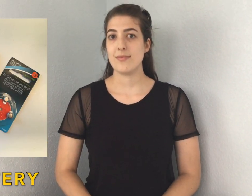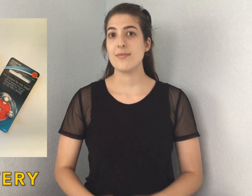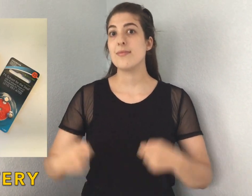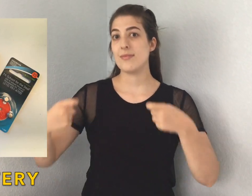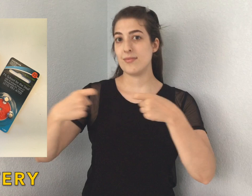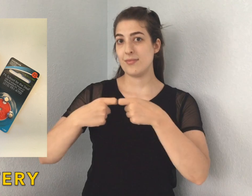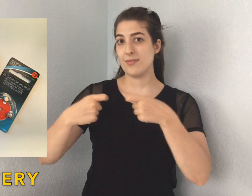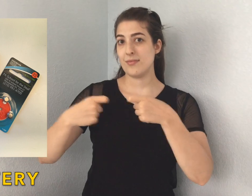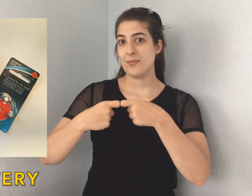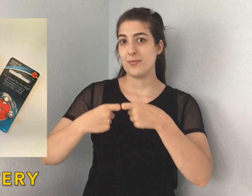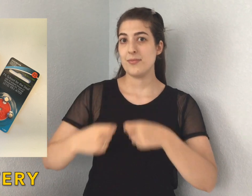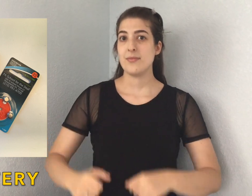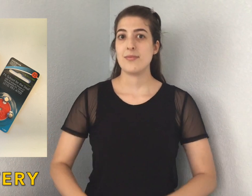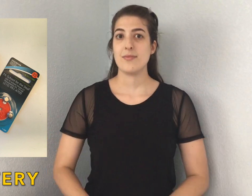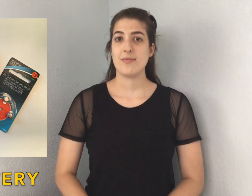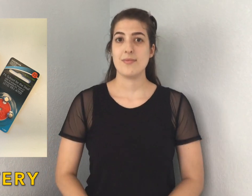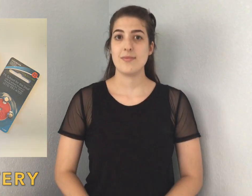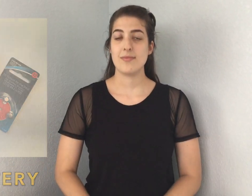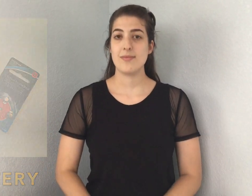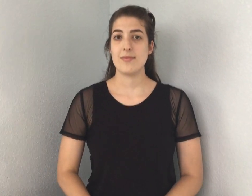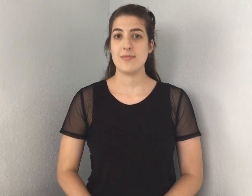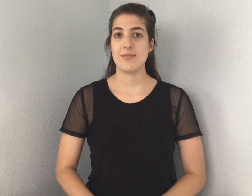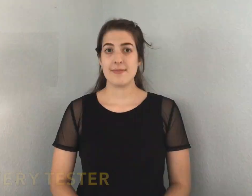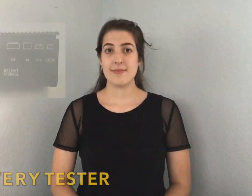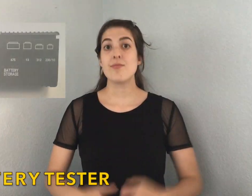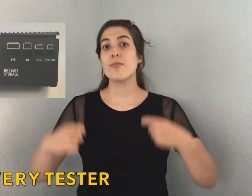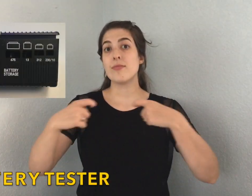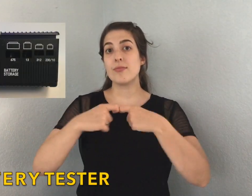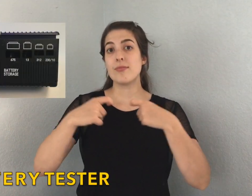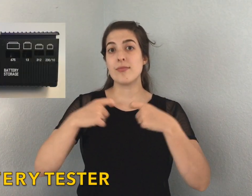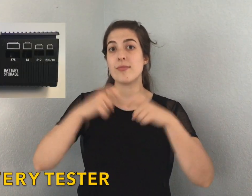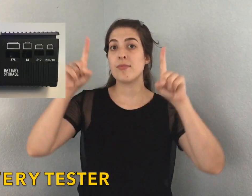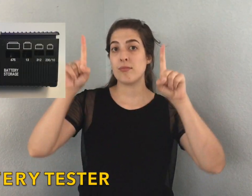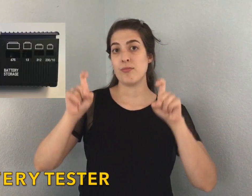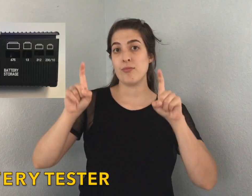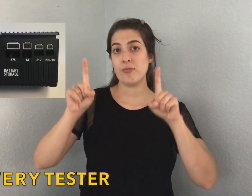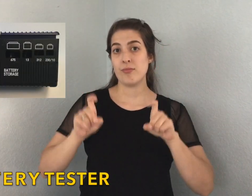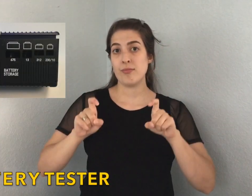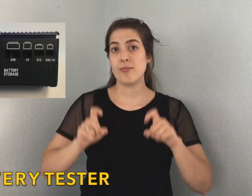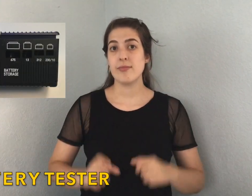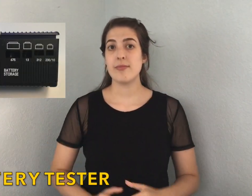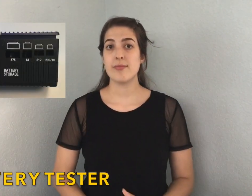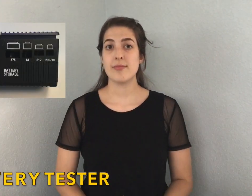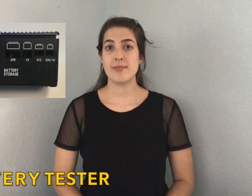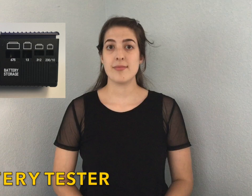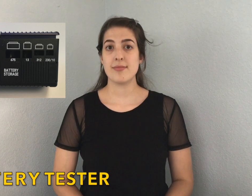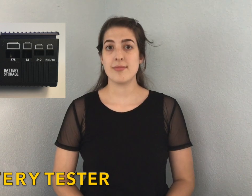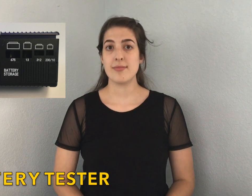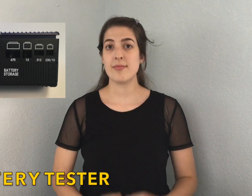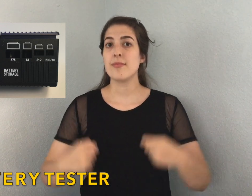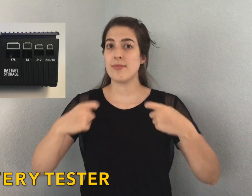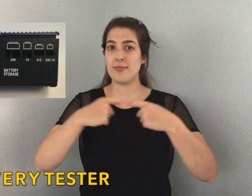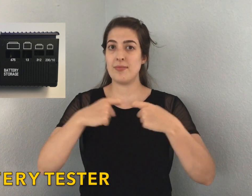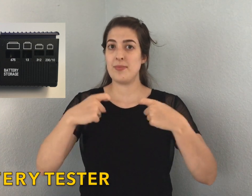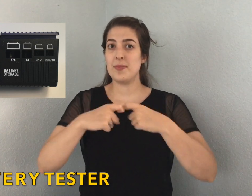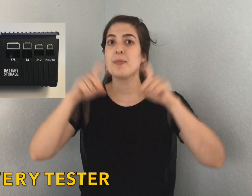Battery. Battery testing. Battery